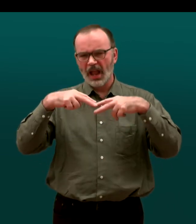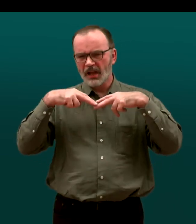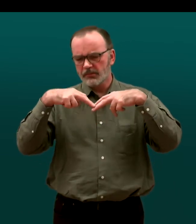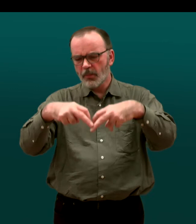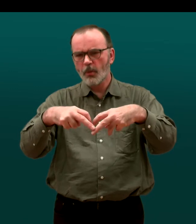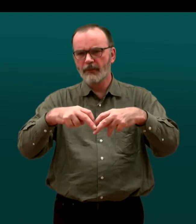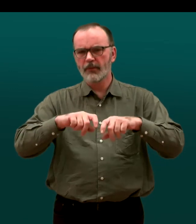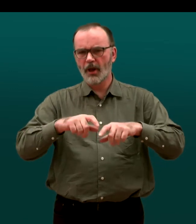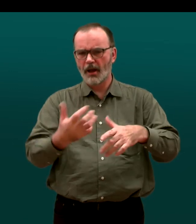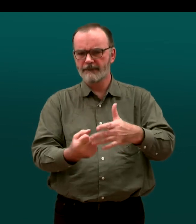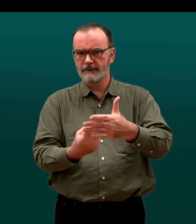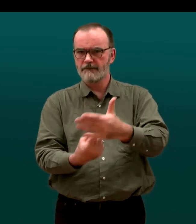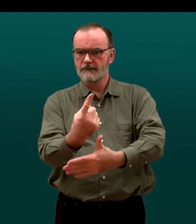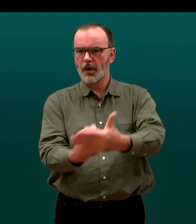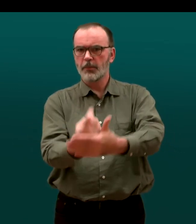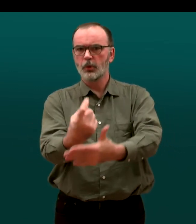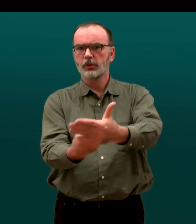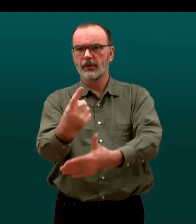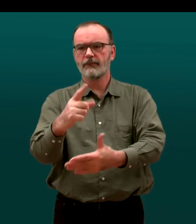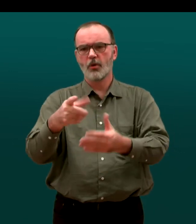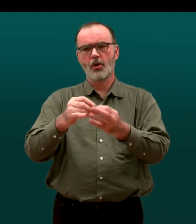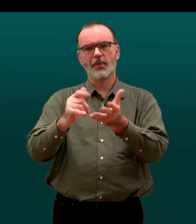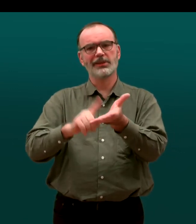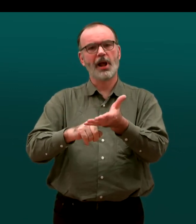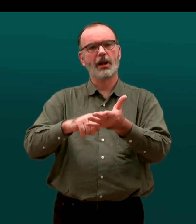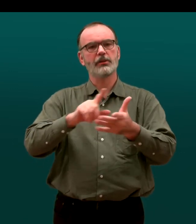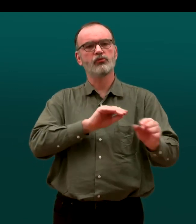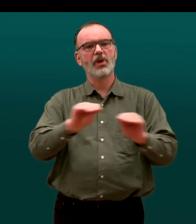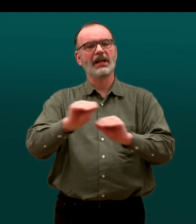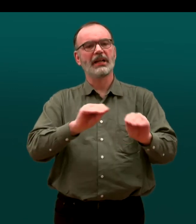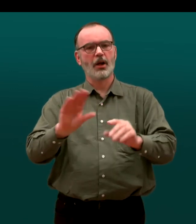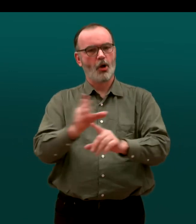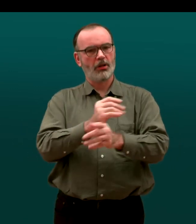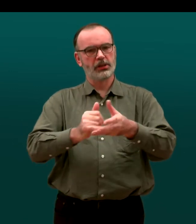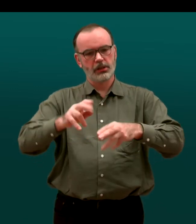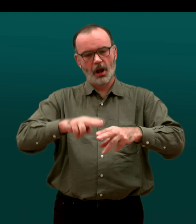Explore further opportunities for BSL training for all staff that support deaf learners.